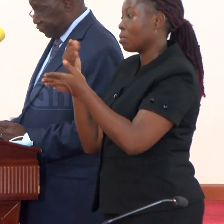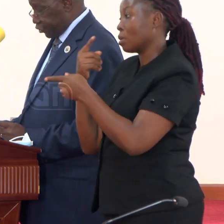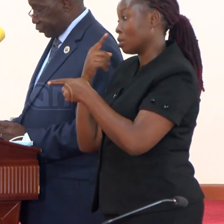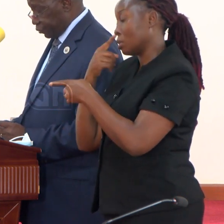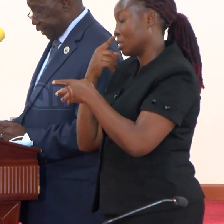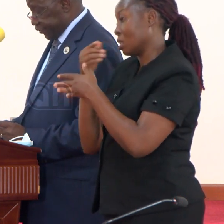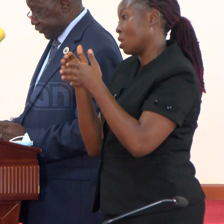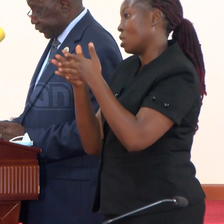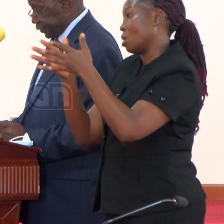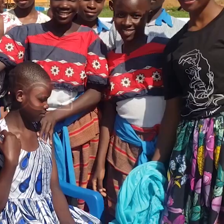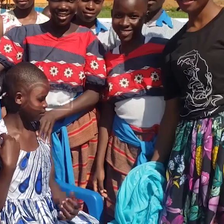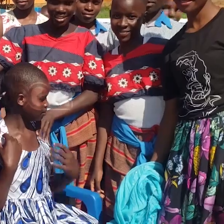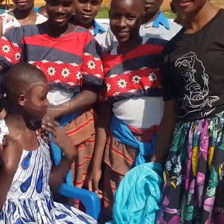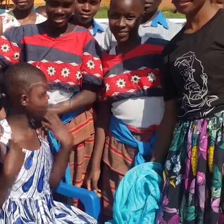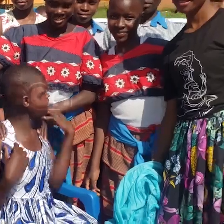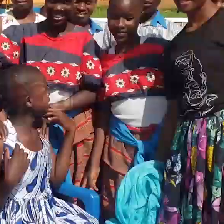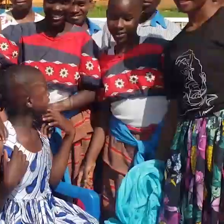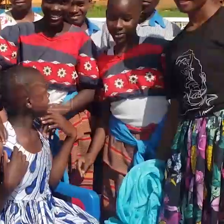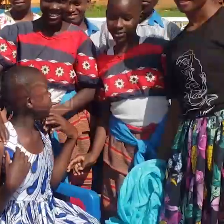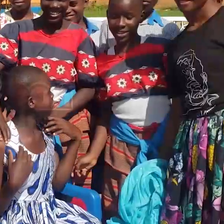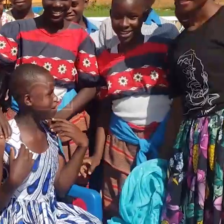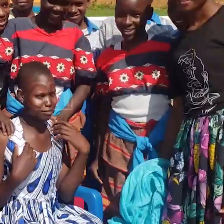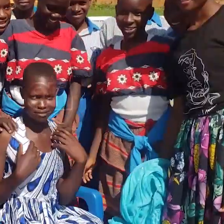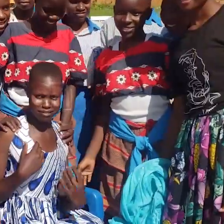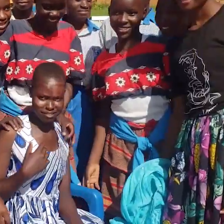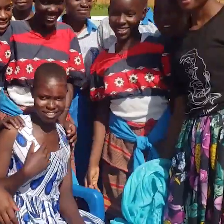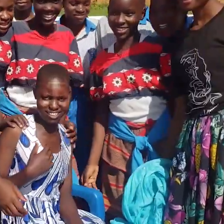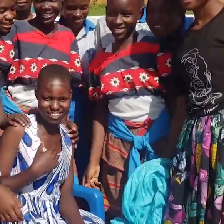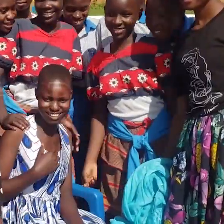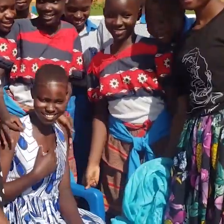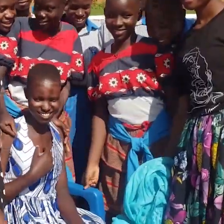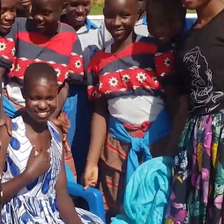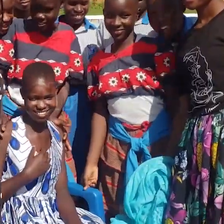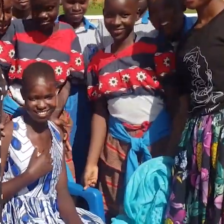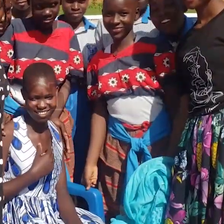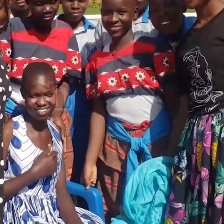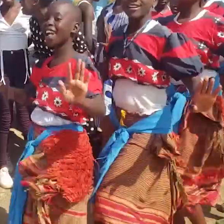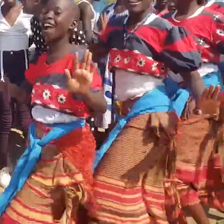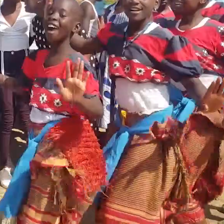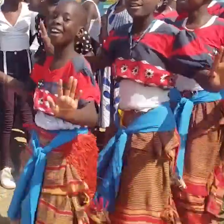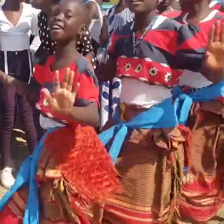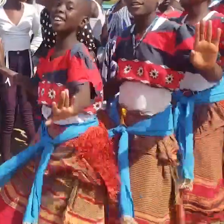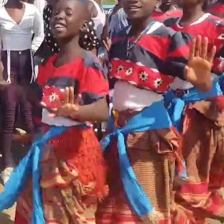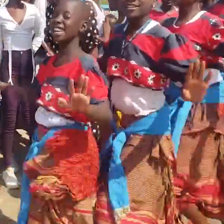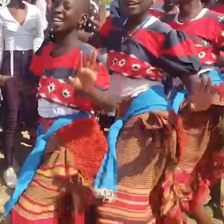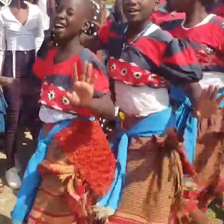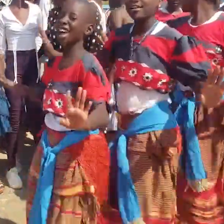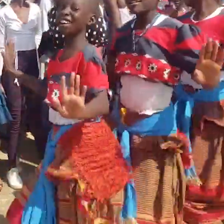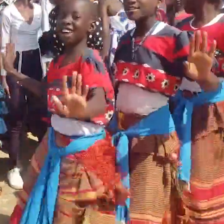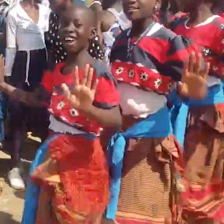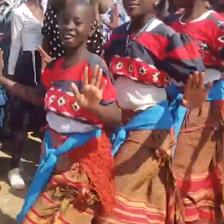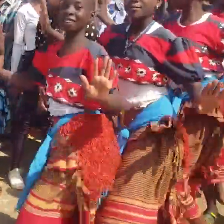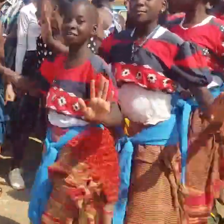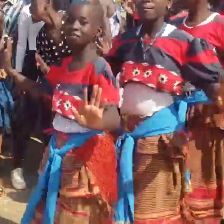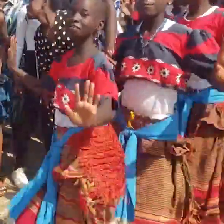divisional grades. Division U, which is ungraded, is awarded to candidates who have failed to reach the minimum level of